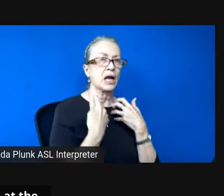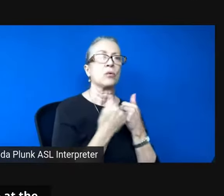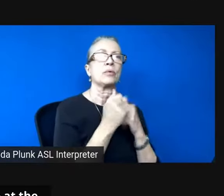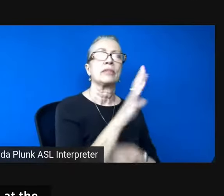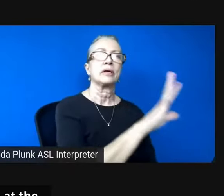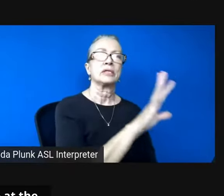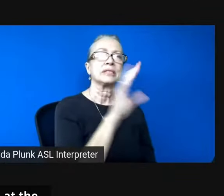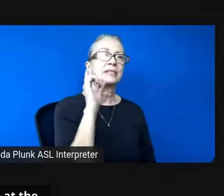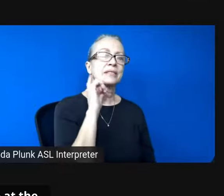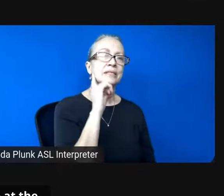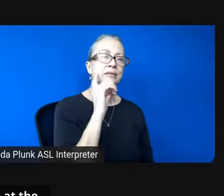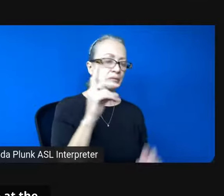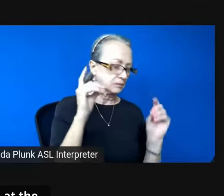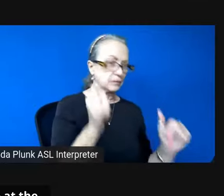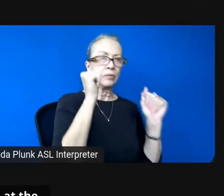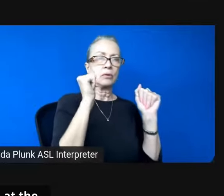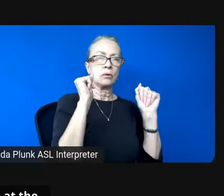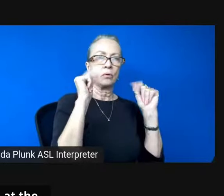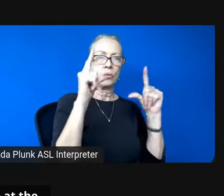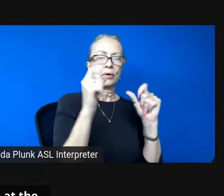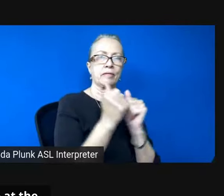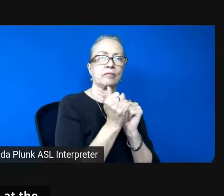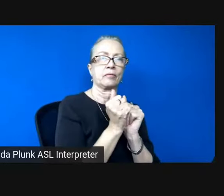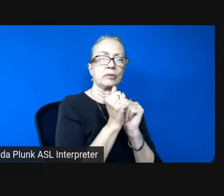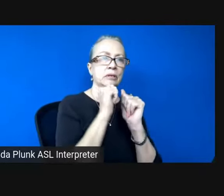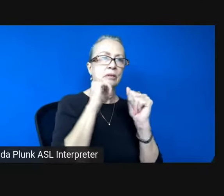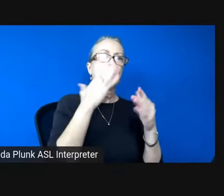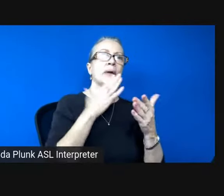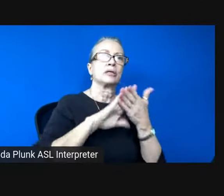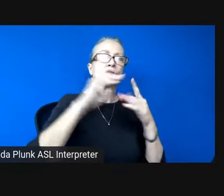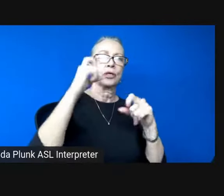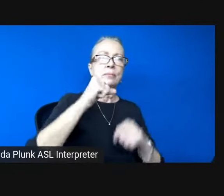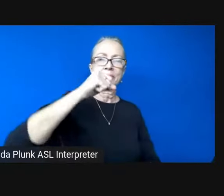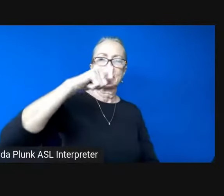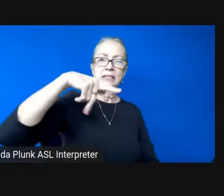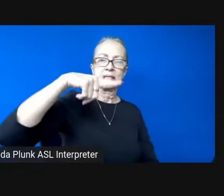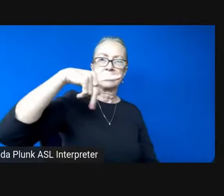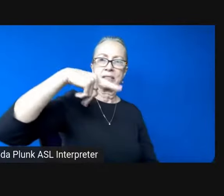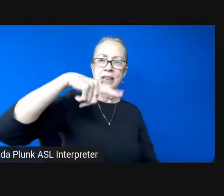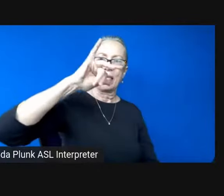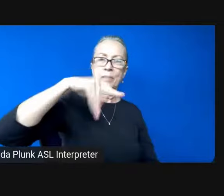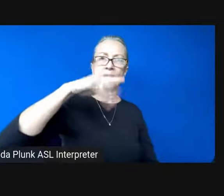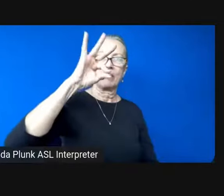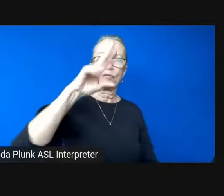Snapped awake at the nightmare of a slip fringe the private note sung aloud